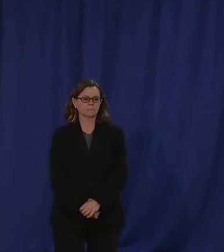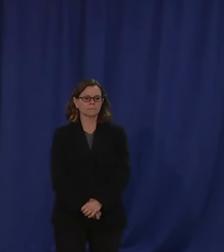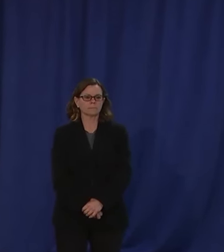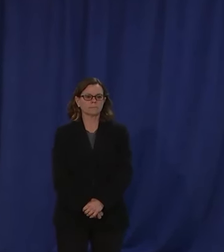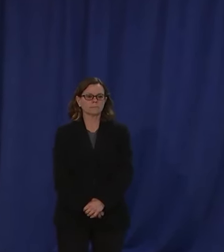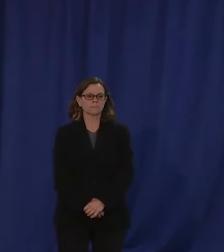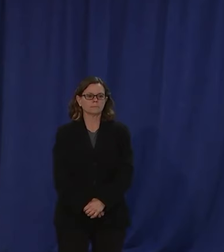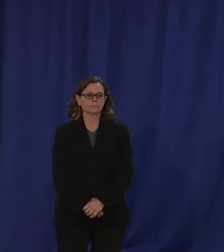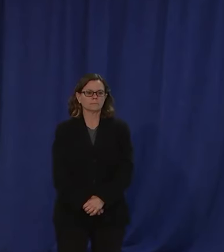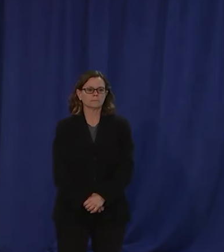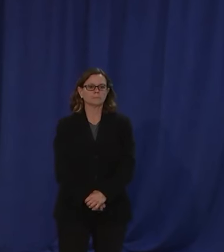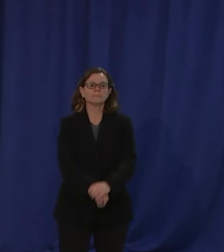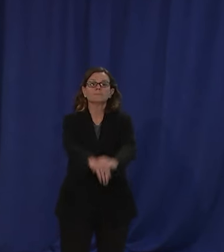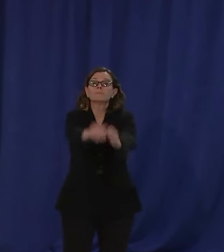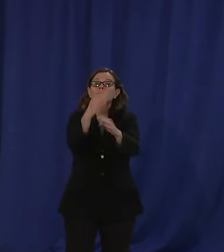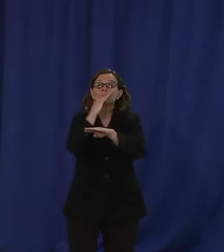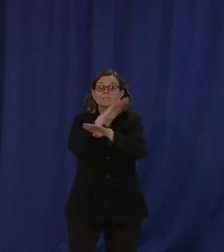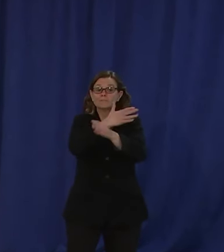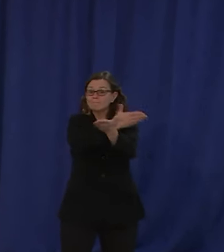All right. Good afternoon, everyone.